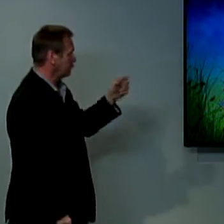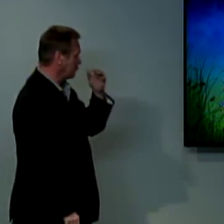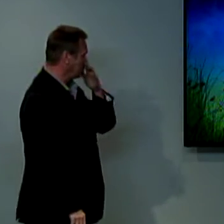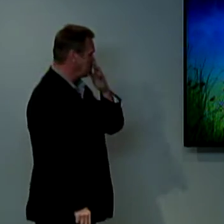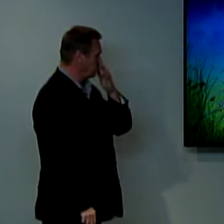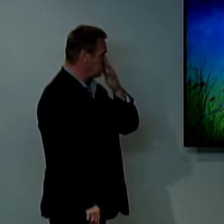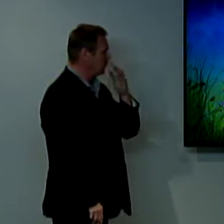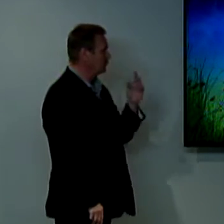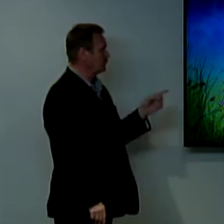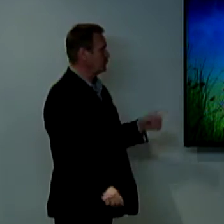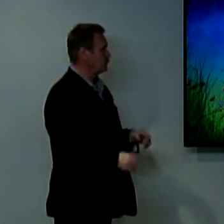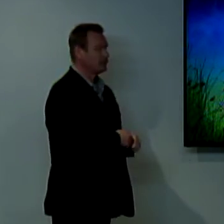truth.